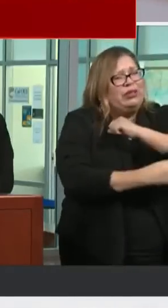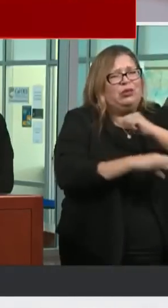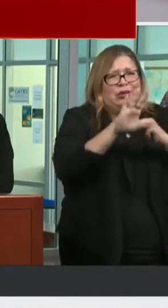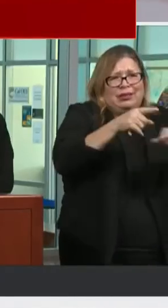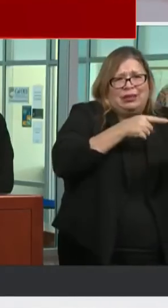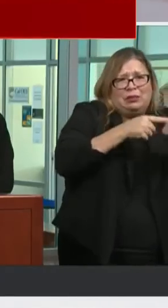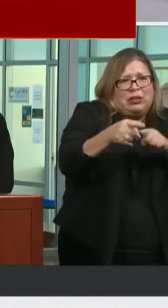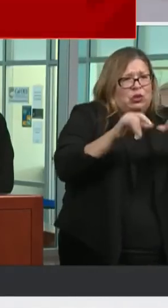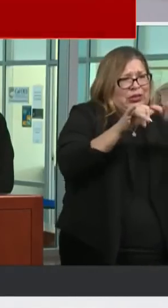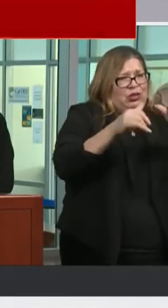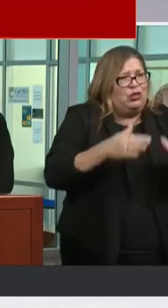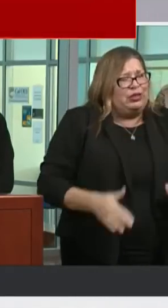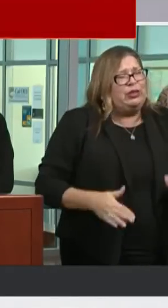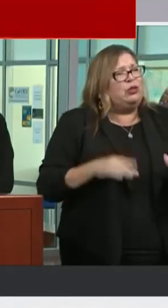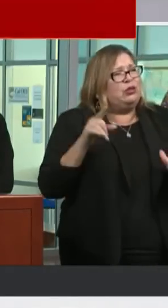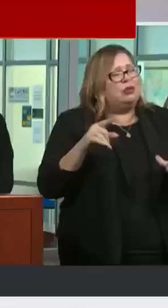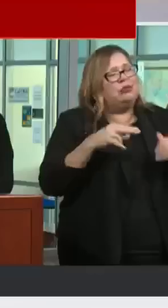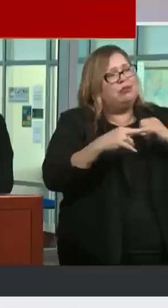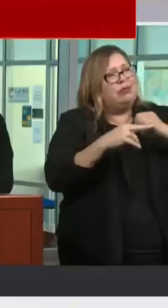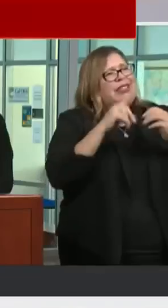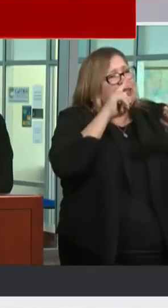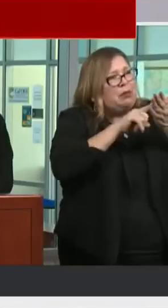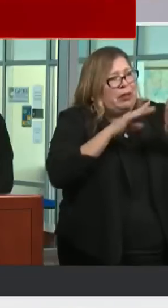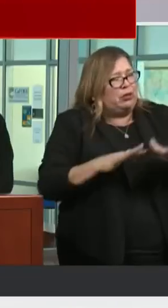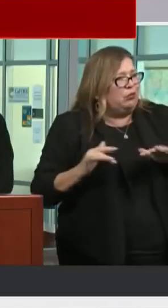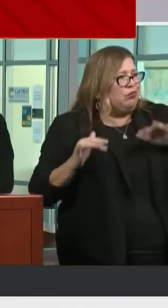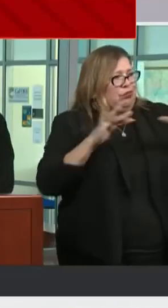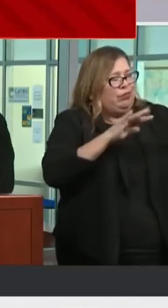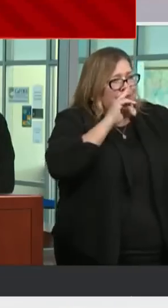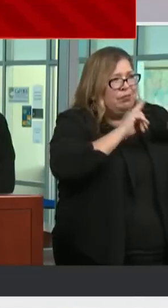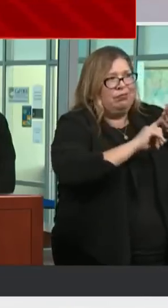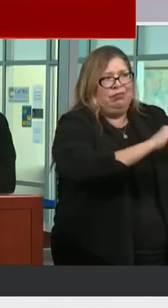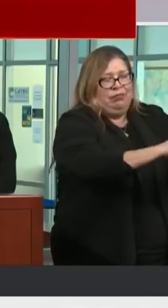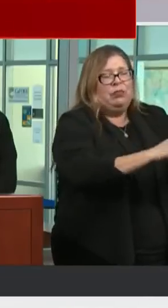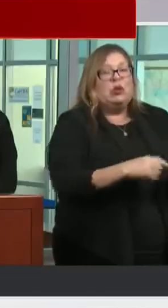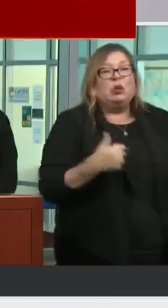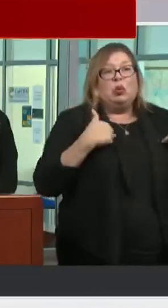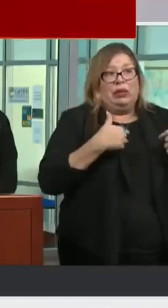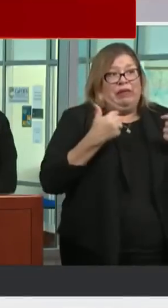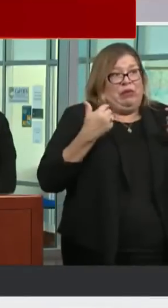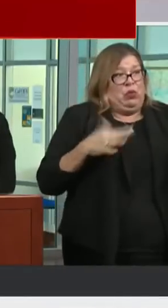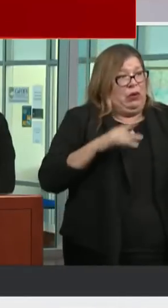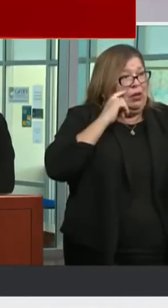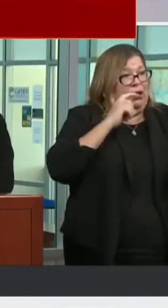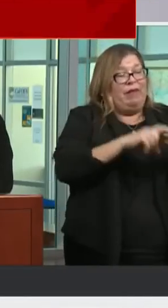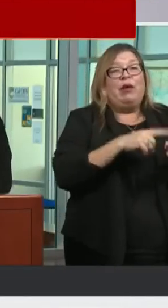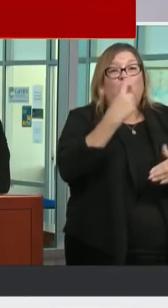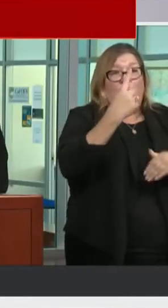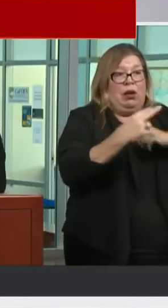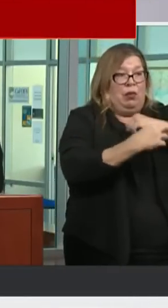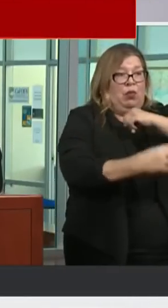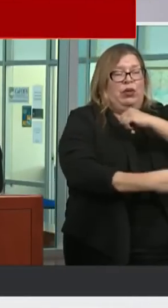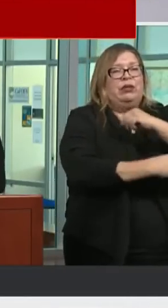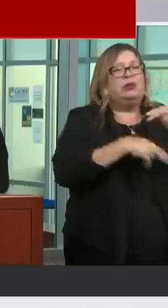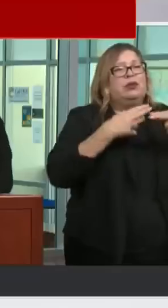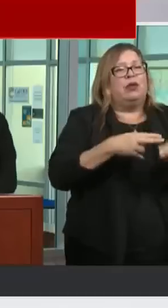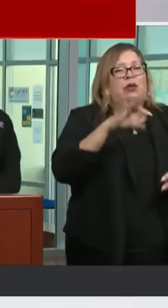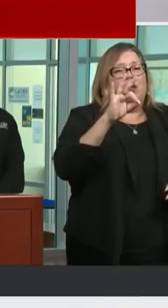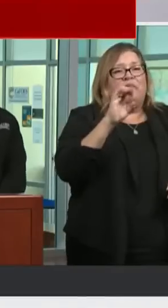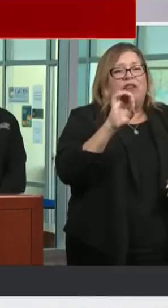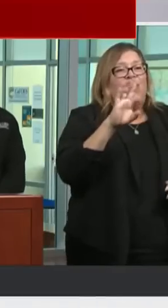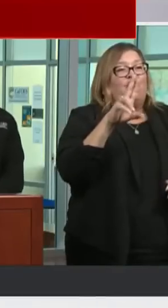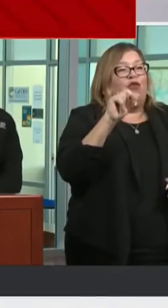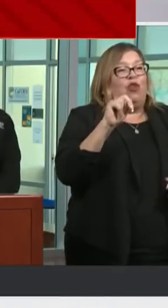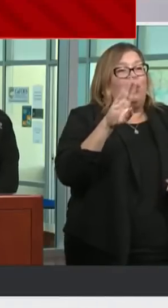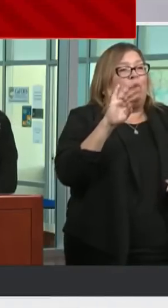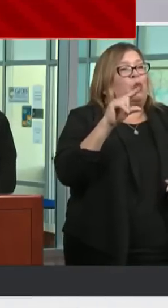bridge inspectors that are helping us with this work. So far, we've identified one bridge, the Fern Bridge, which is